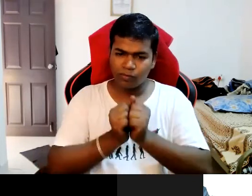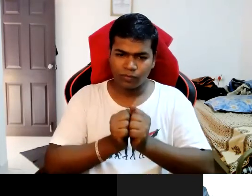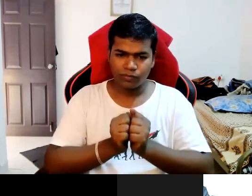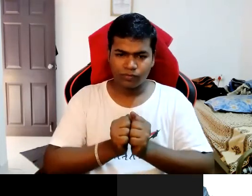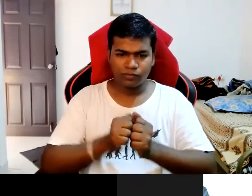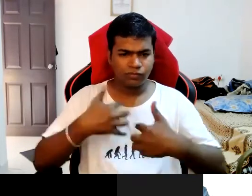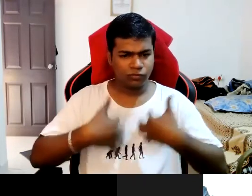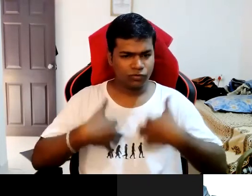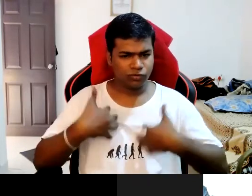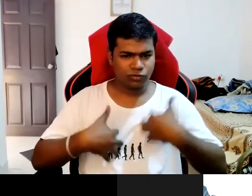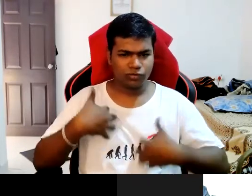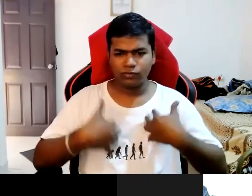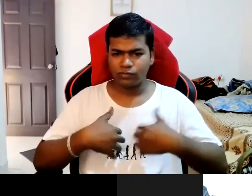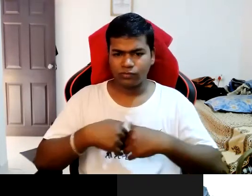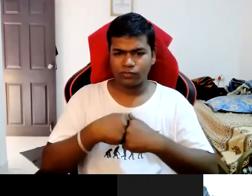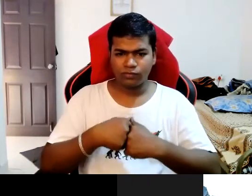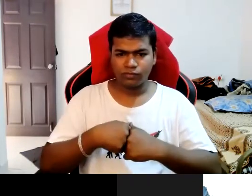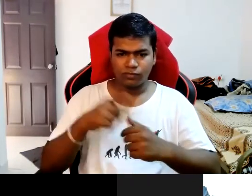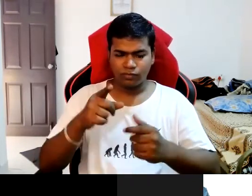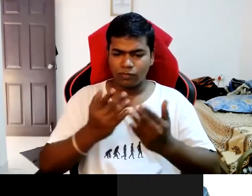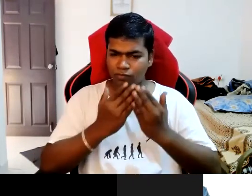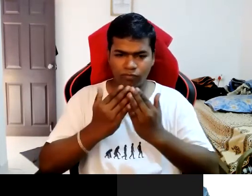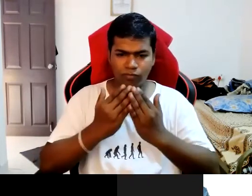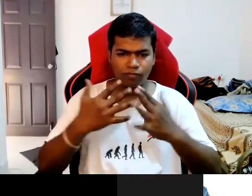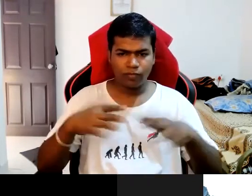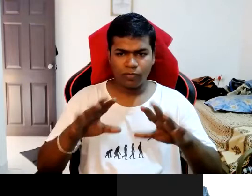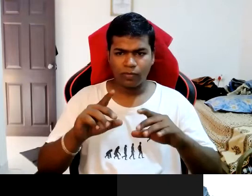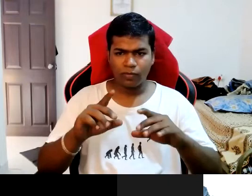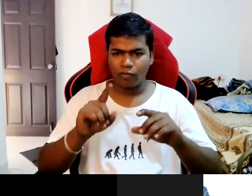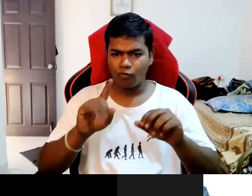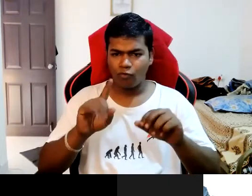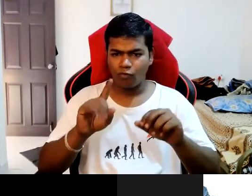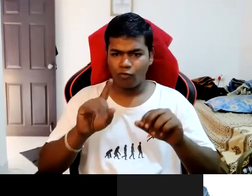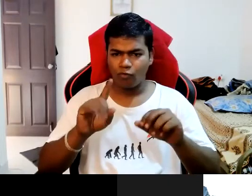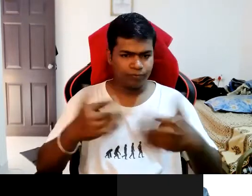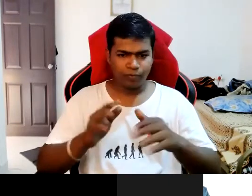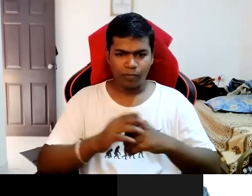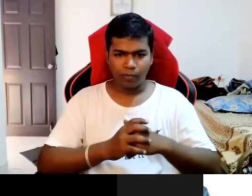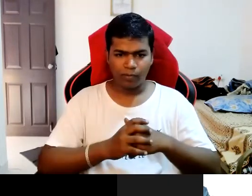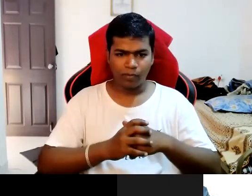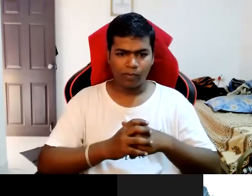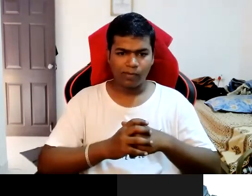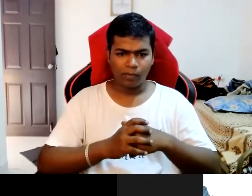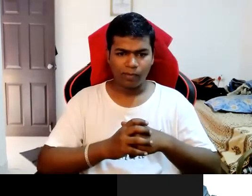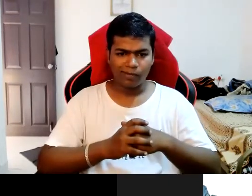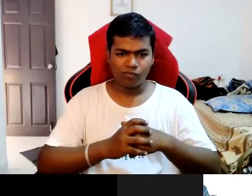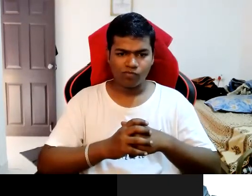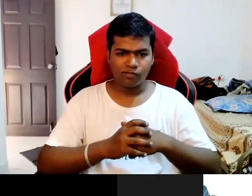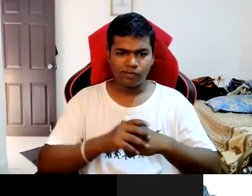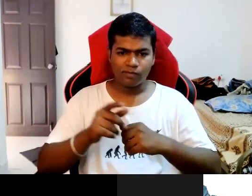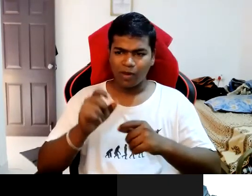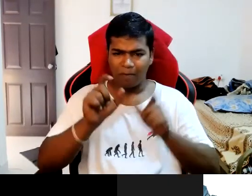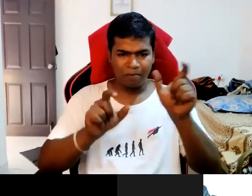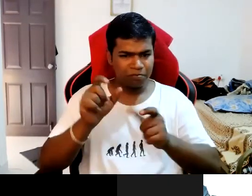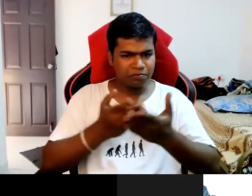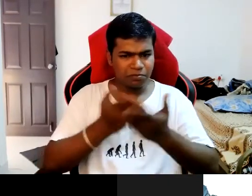challenges I was completed my graduation. Even lack of awareness and